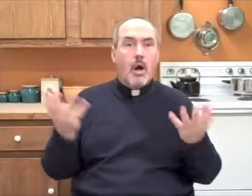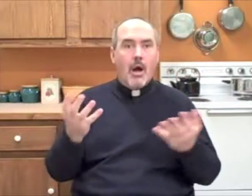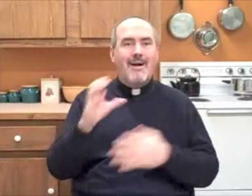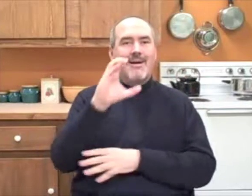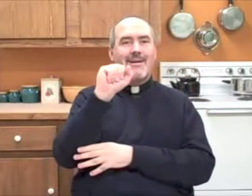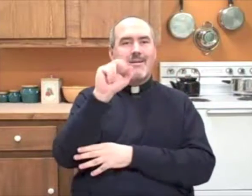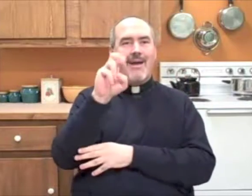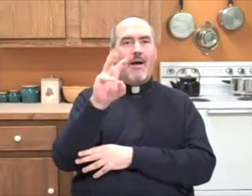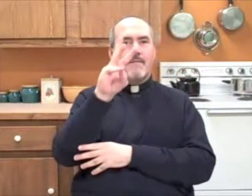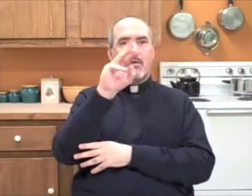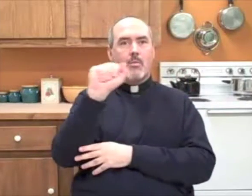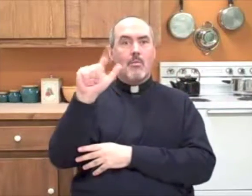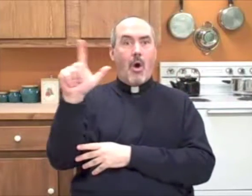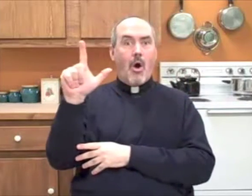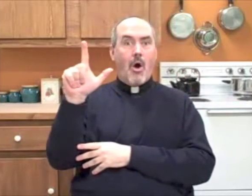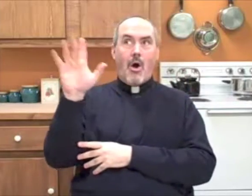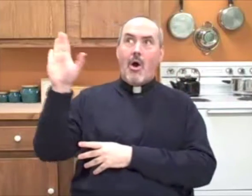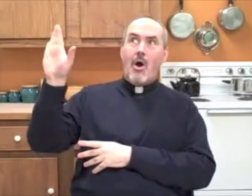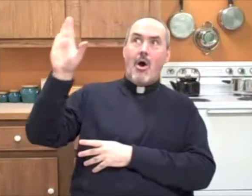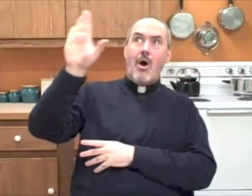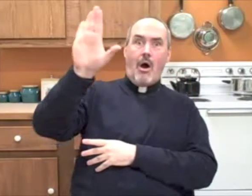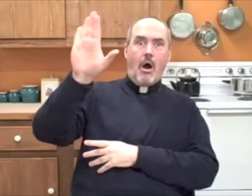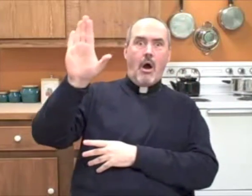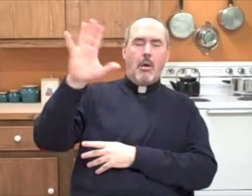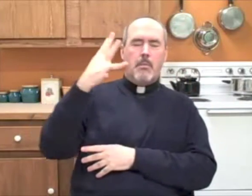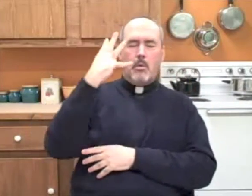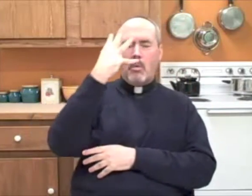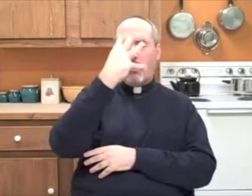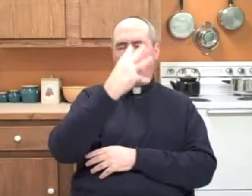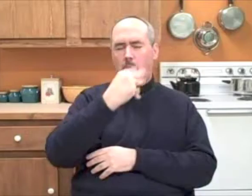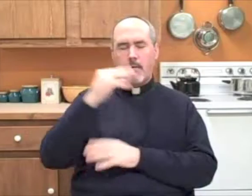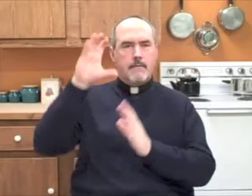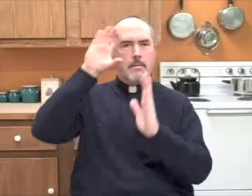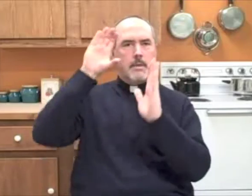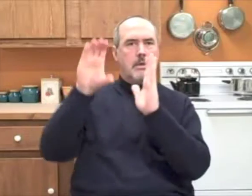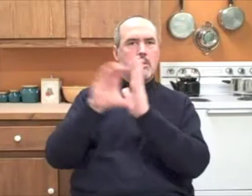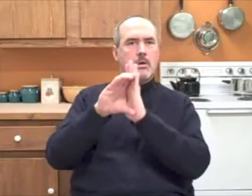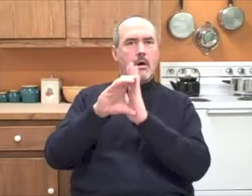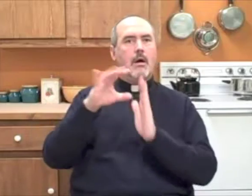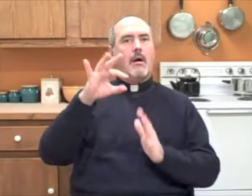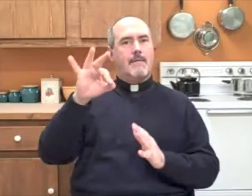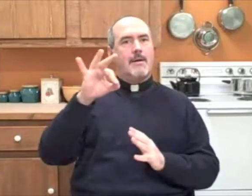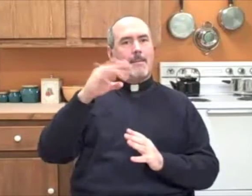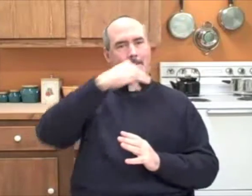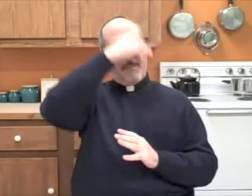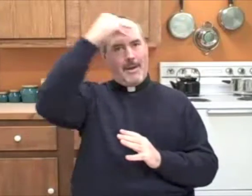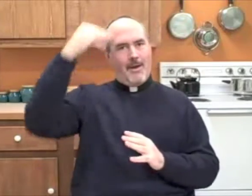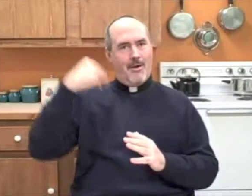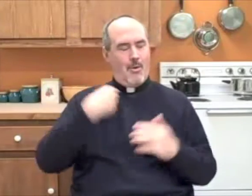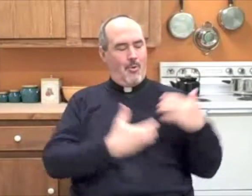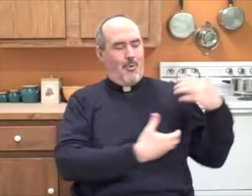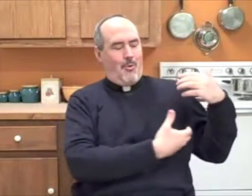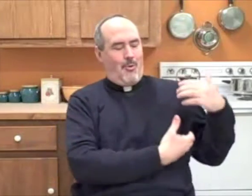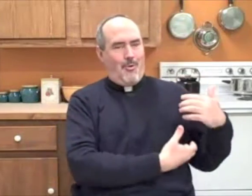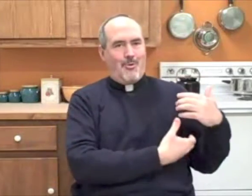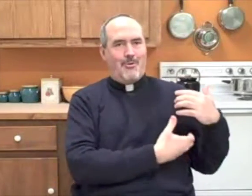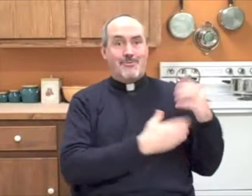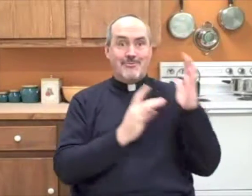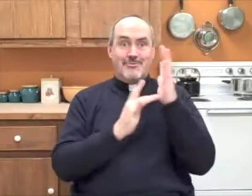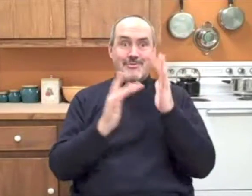baby Jesus however they did see that on the cave wall now rested a large painting of Mary holding